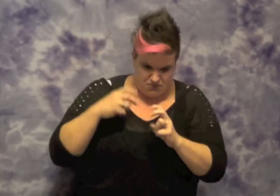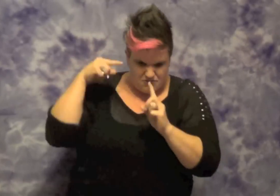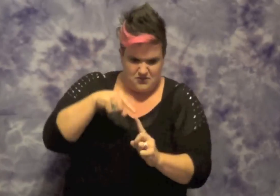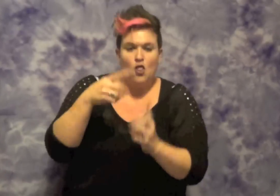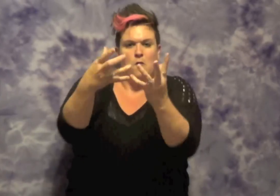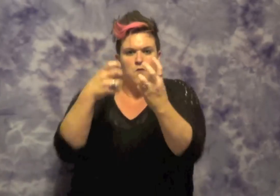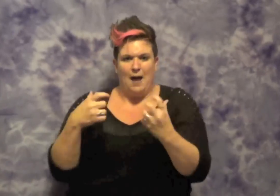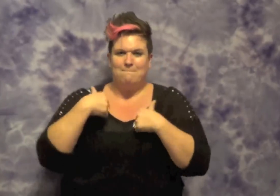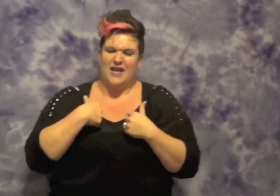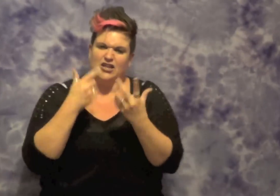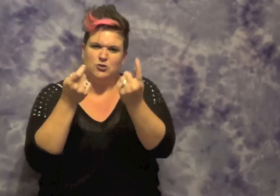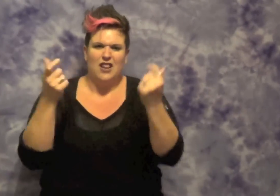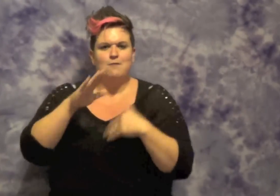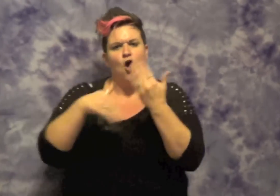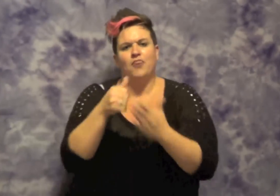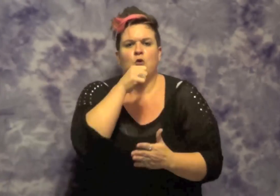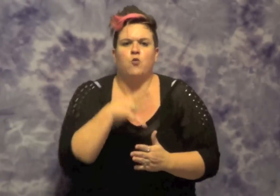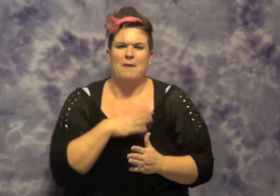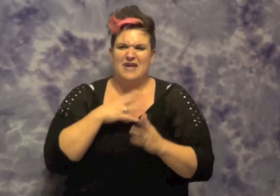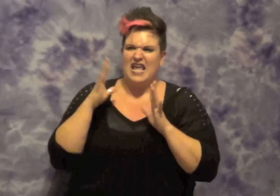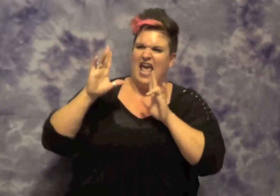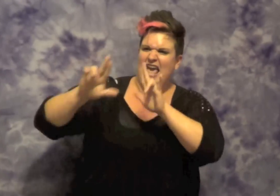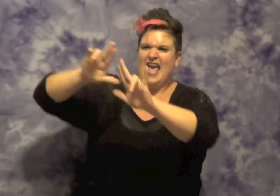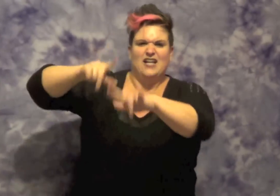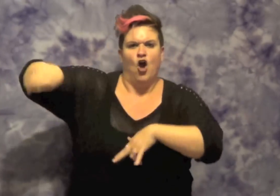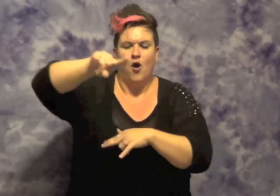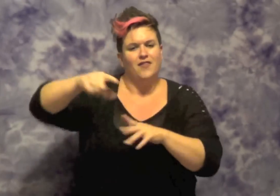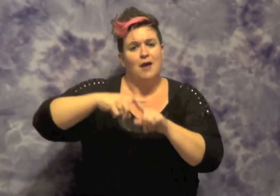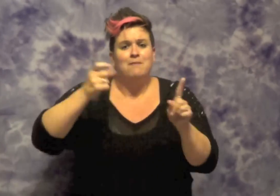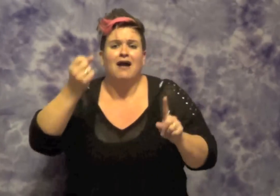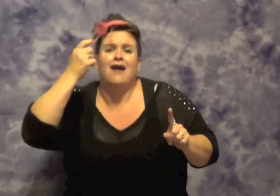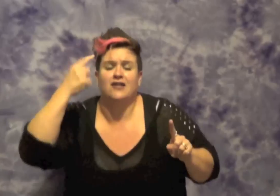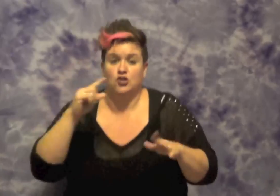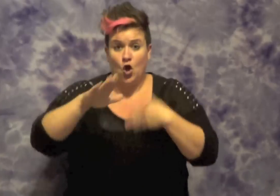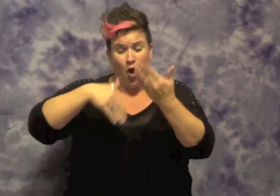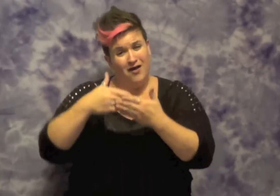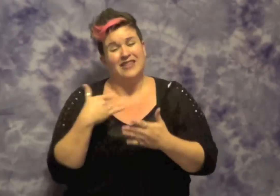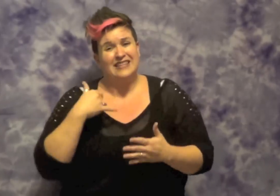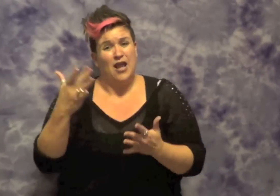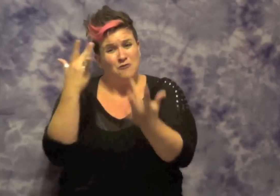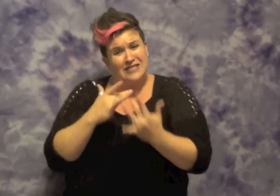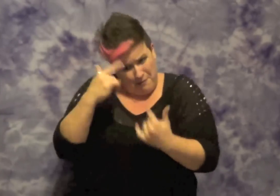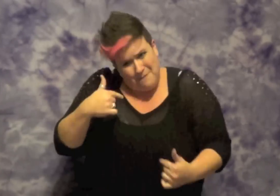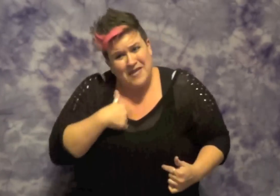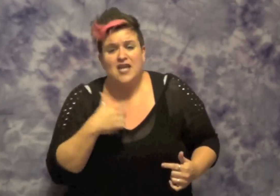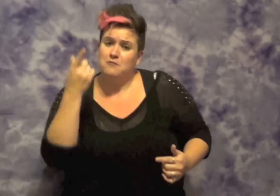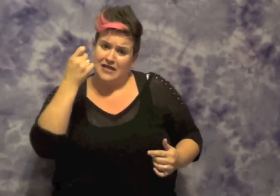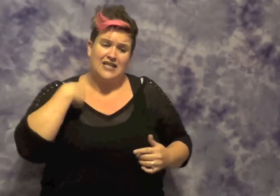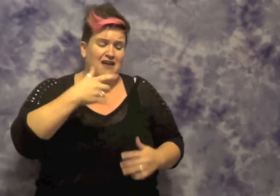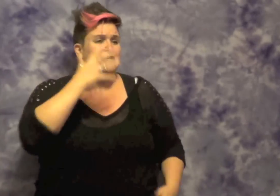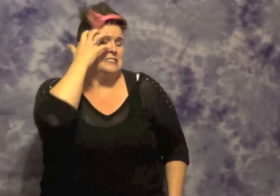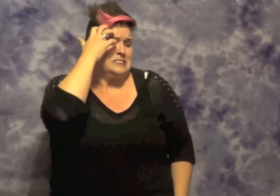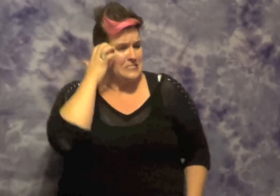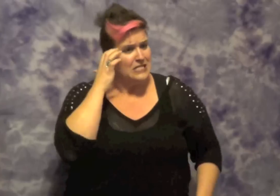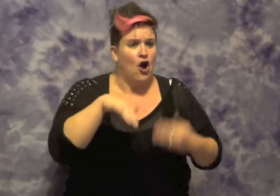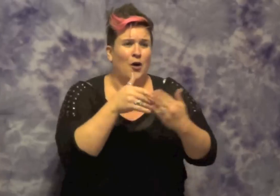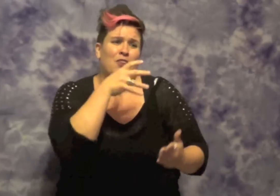asking me to eliminate some of the women hate. But if you're taking into consideration the bitter hatred I have. Then you may be a little patient and more sympathetic to the situation. And understand the discrimination.